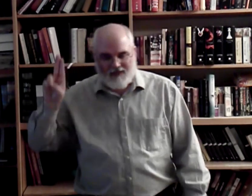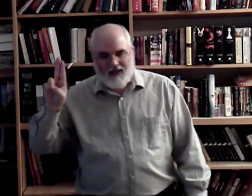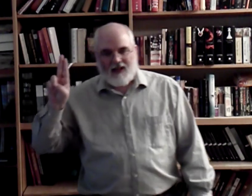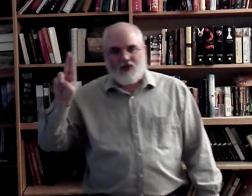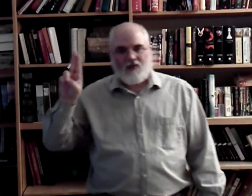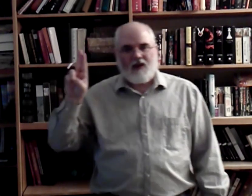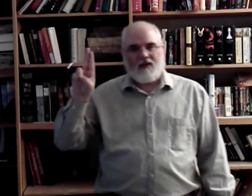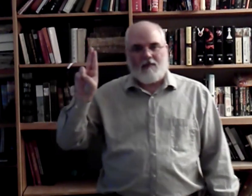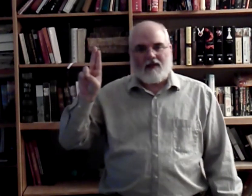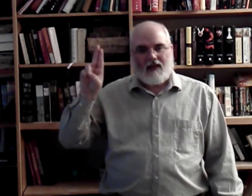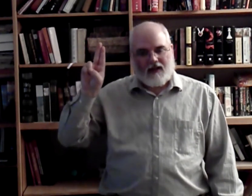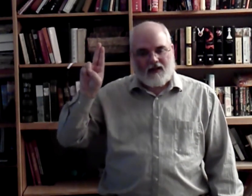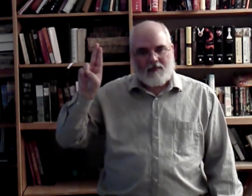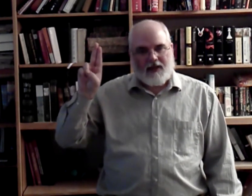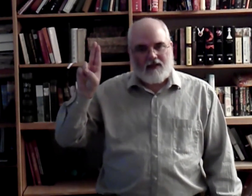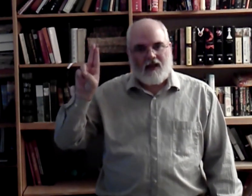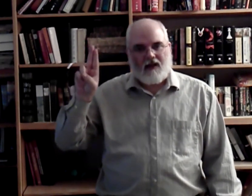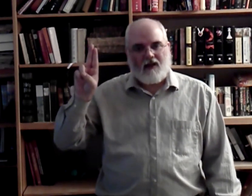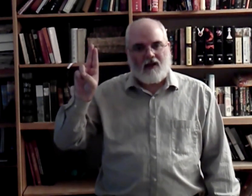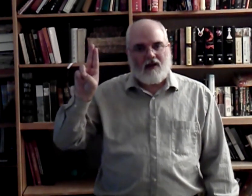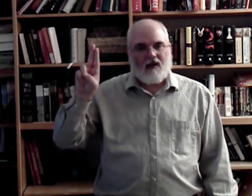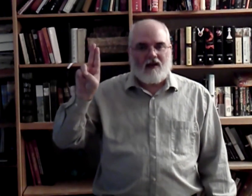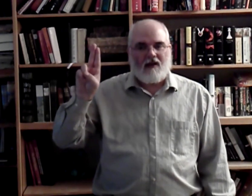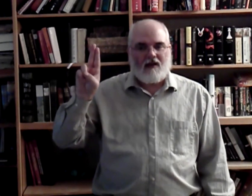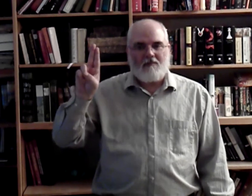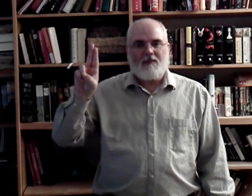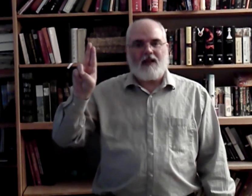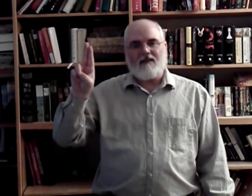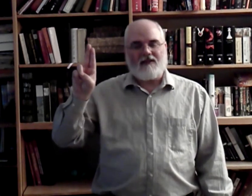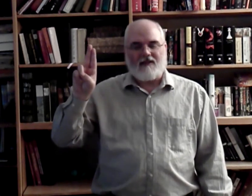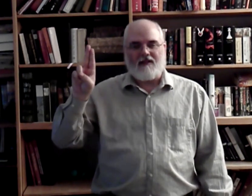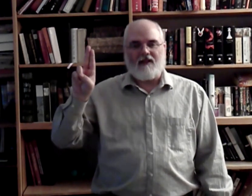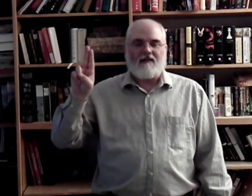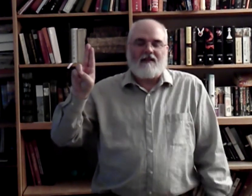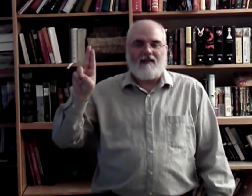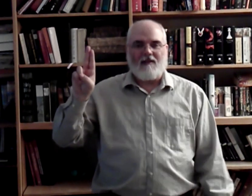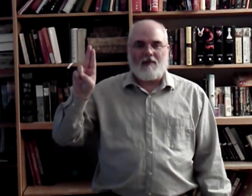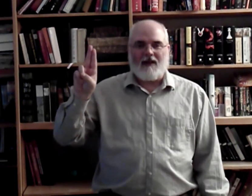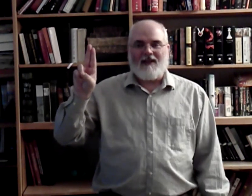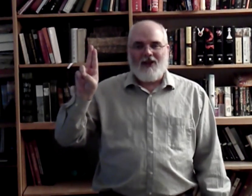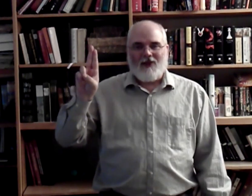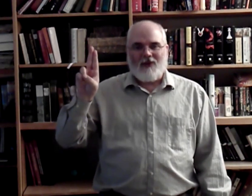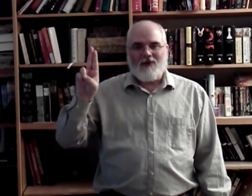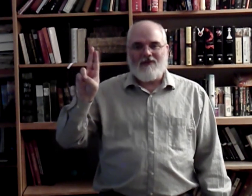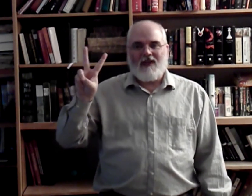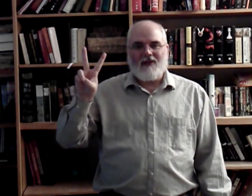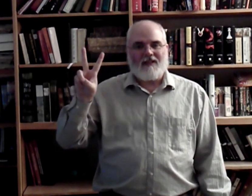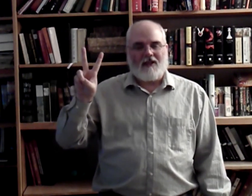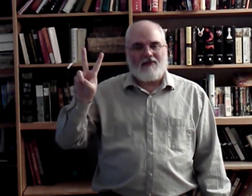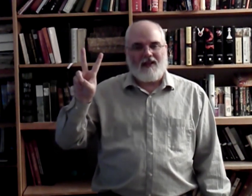Two fingers up like that, like in a Cub Scout sign. Uuuuub Scout. Alright. Give me a break. U. V. Looks like the letter V.